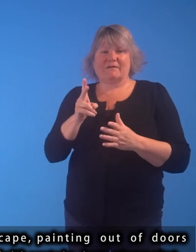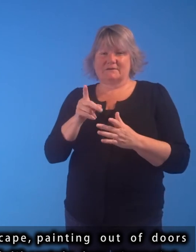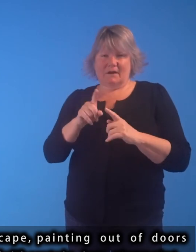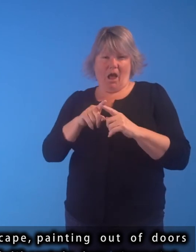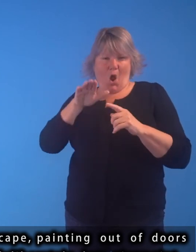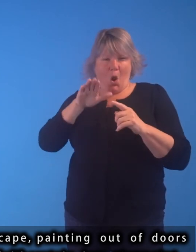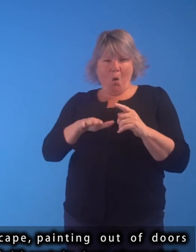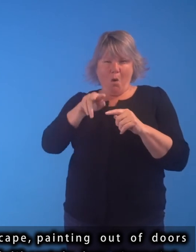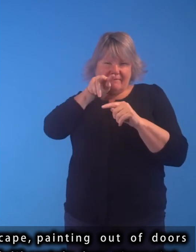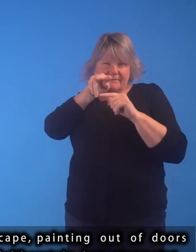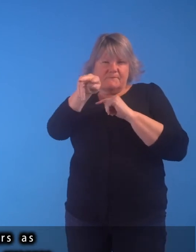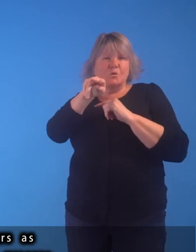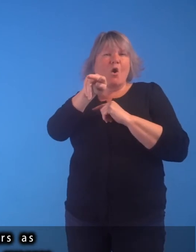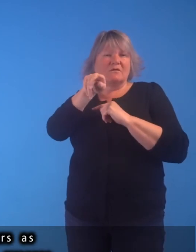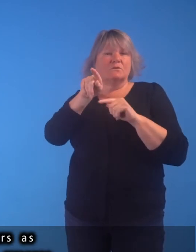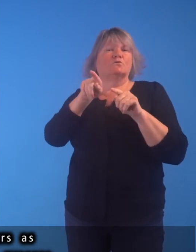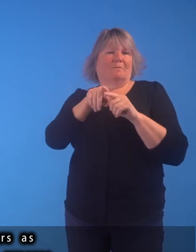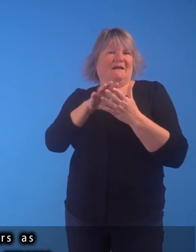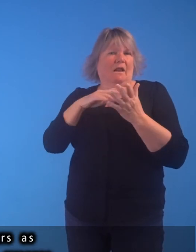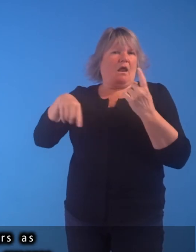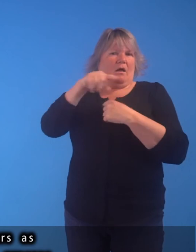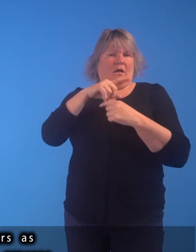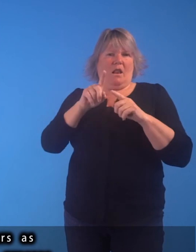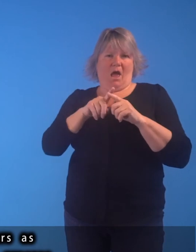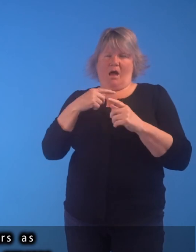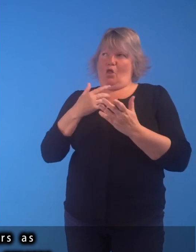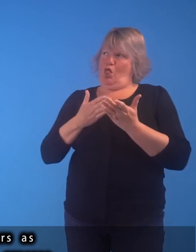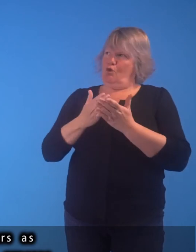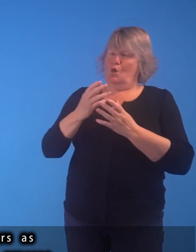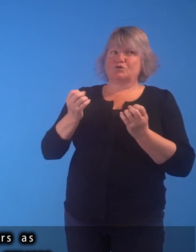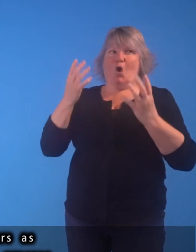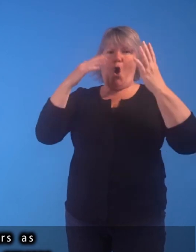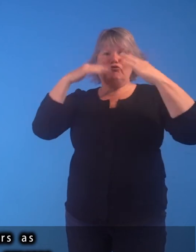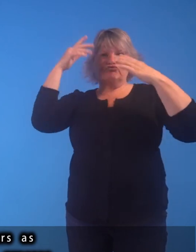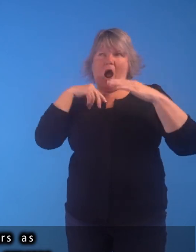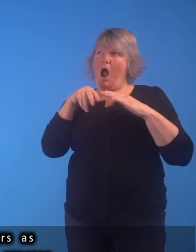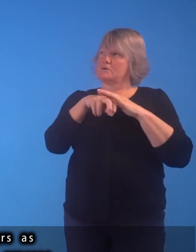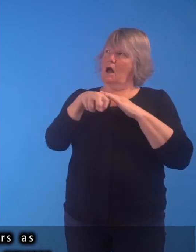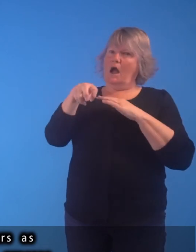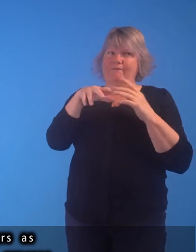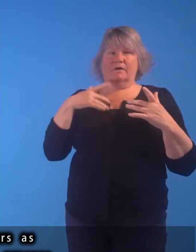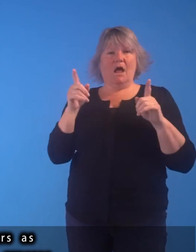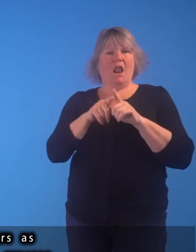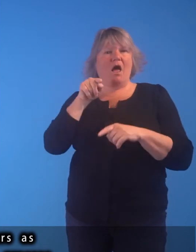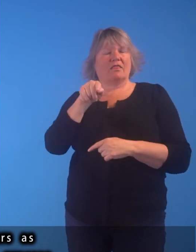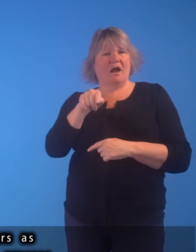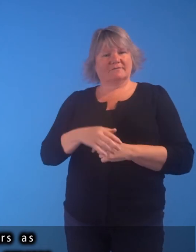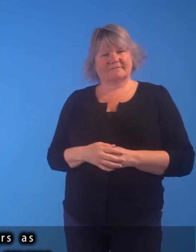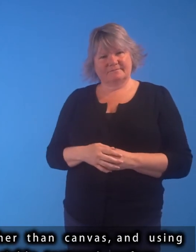low viewpoint so that it seems to us as viewers as if we are walking through the tall grasses. Eardley